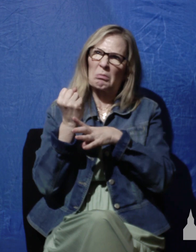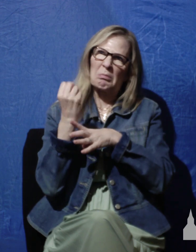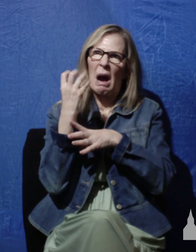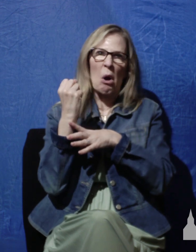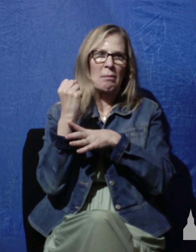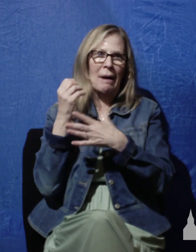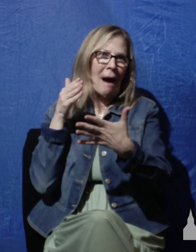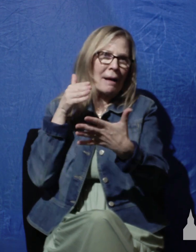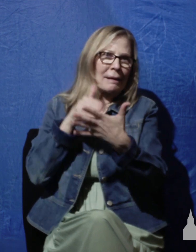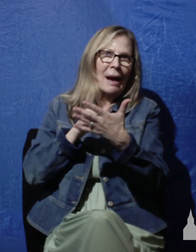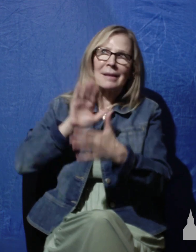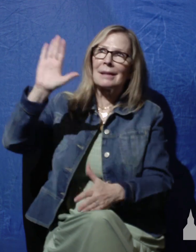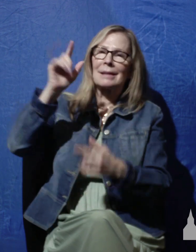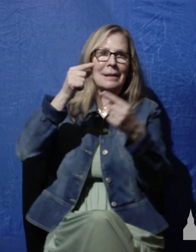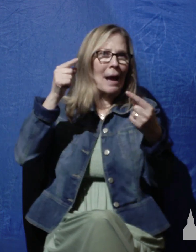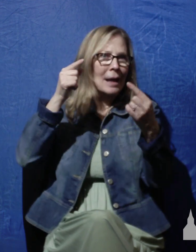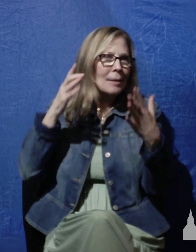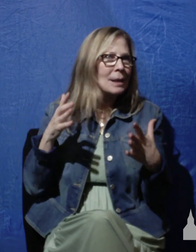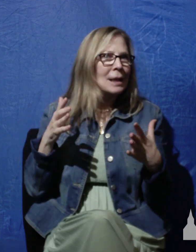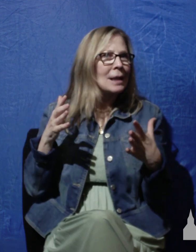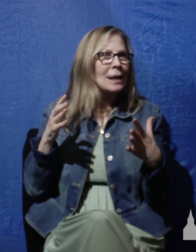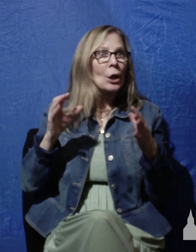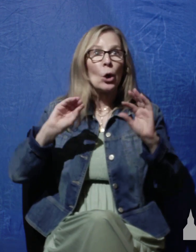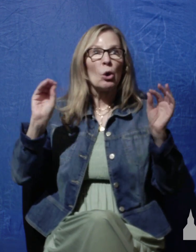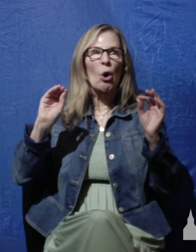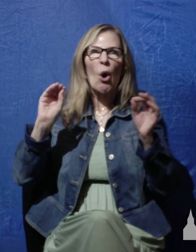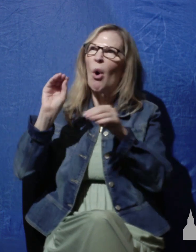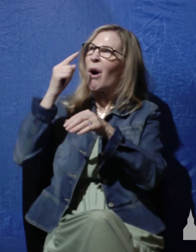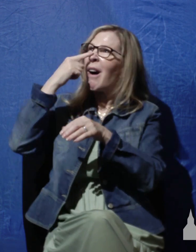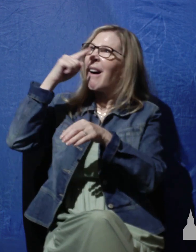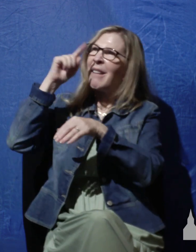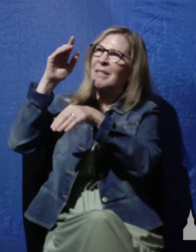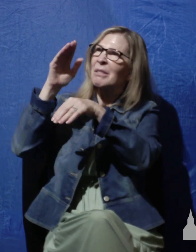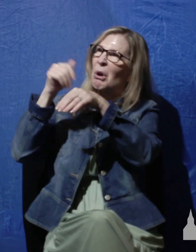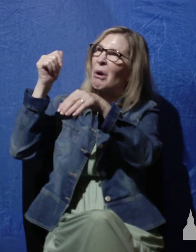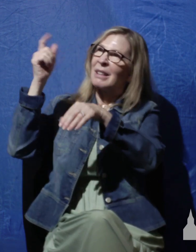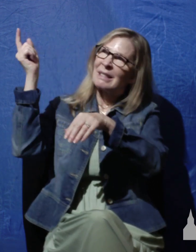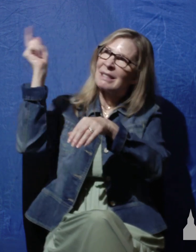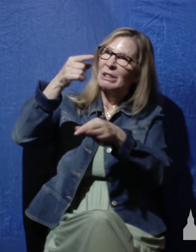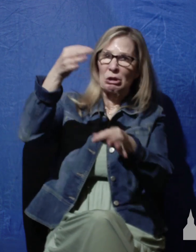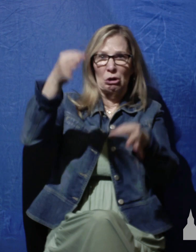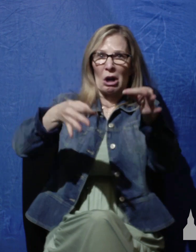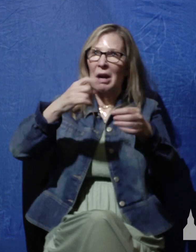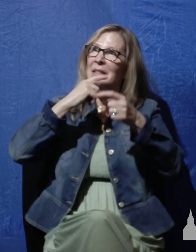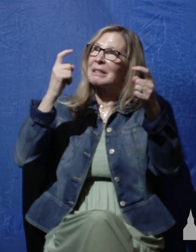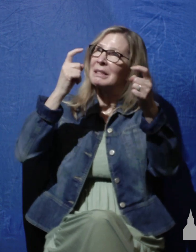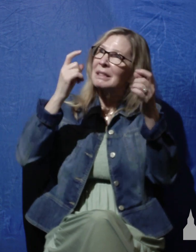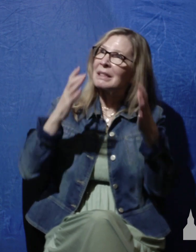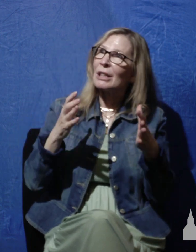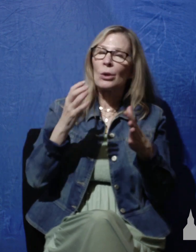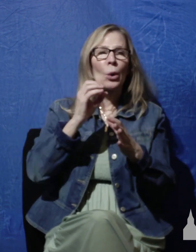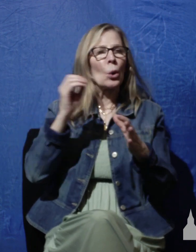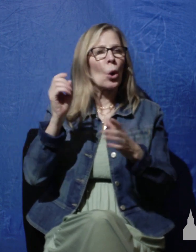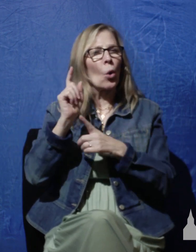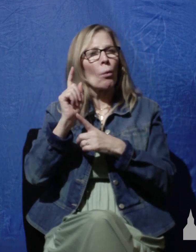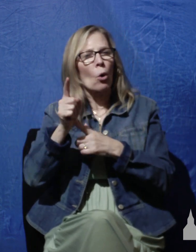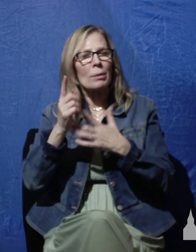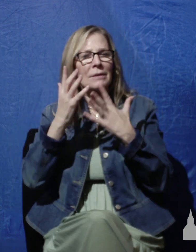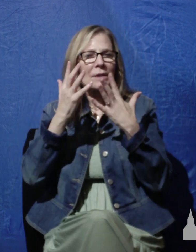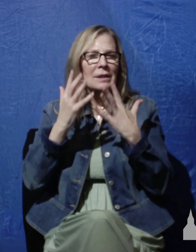enemies in this psalm. There are no calls for judgment upon sinners. No moments of sadness. No lamenting over not being in the